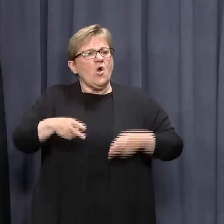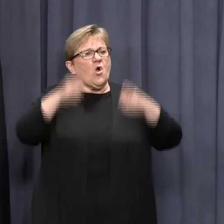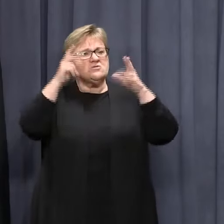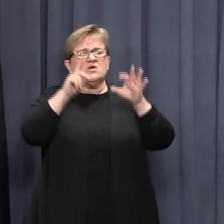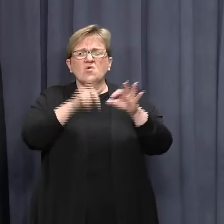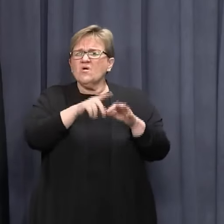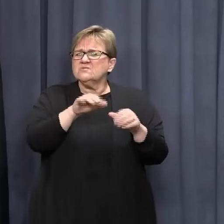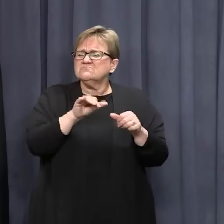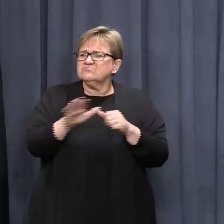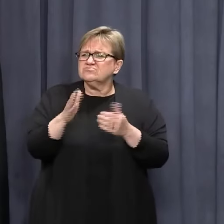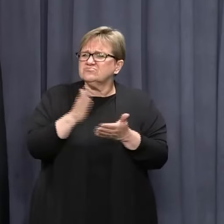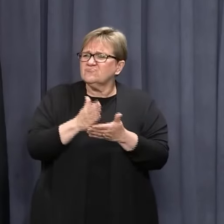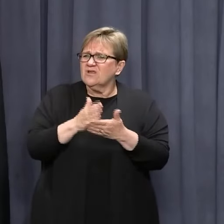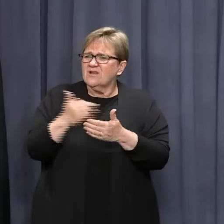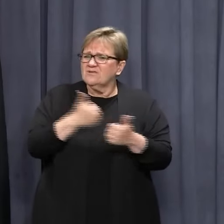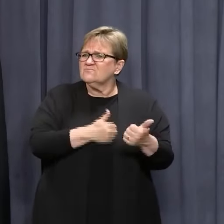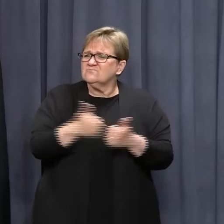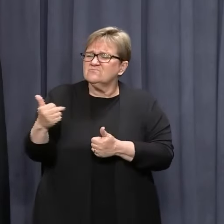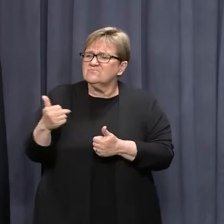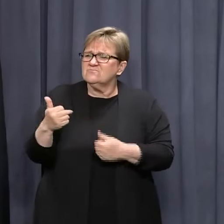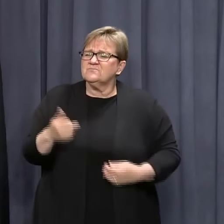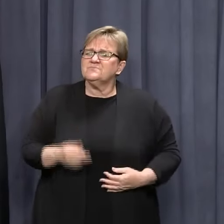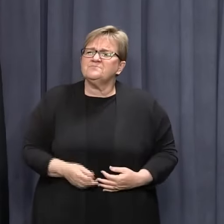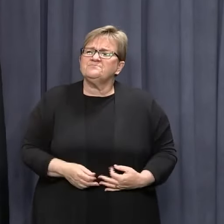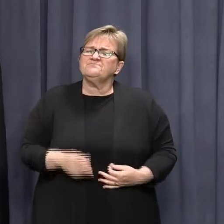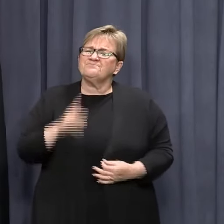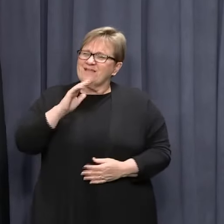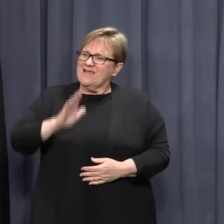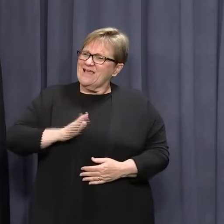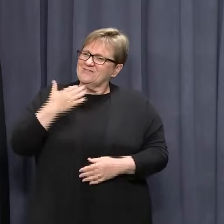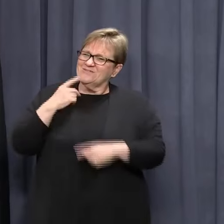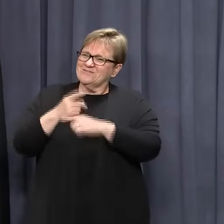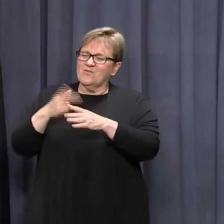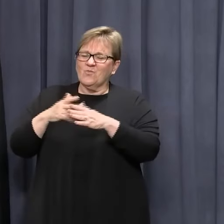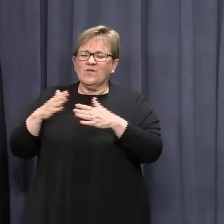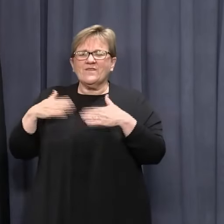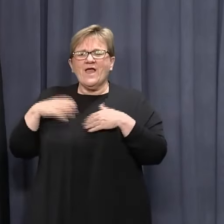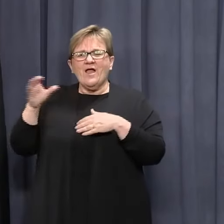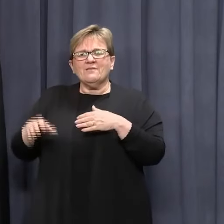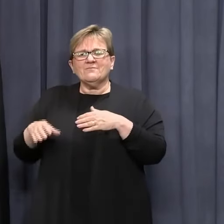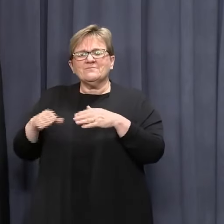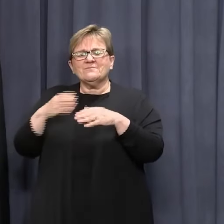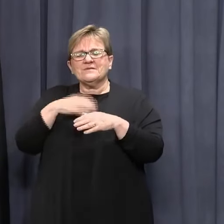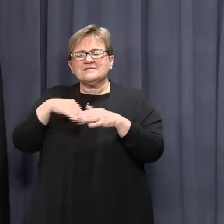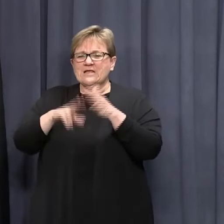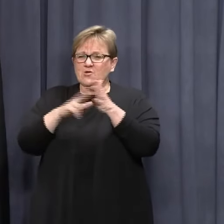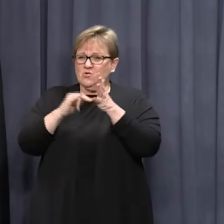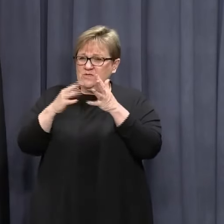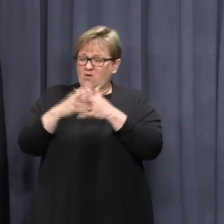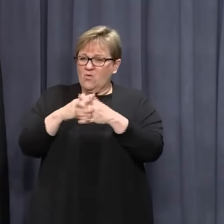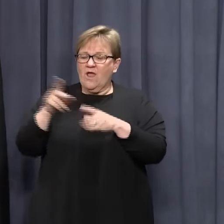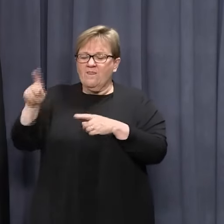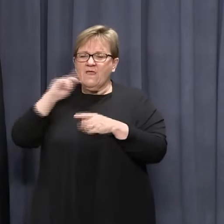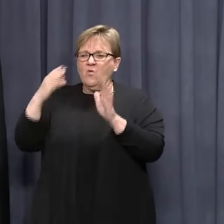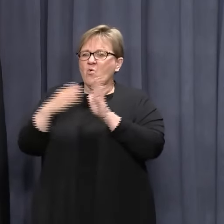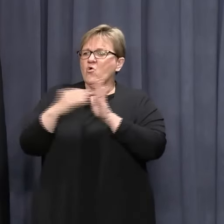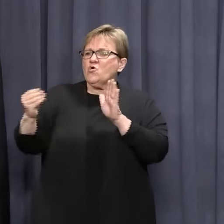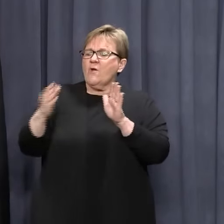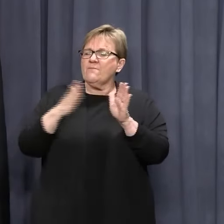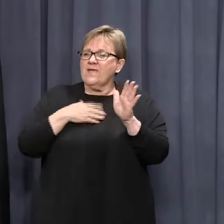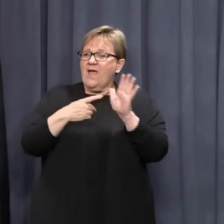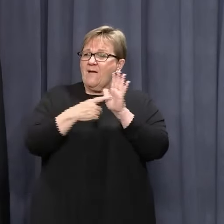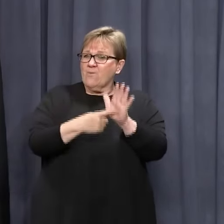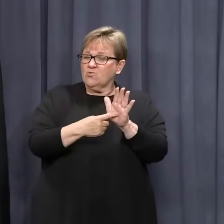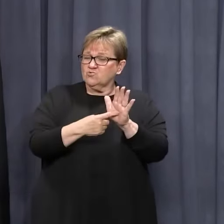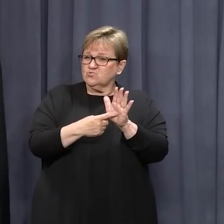quarantine has worked very well. It's interesting conversations with the Health Minister in New South Wales, they're now going to copy out the model